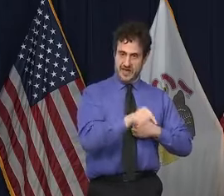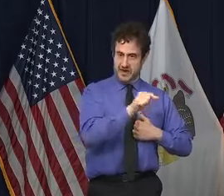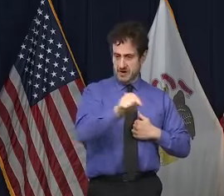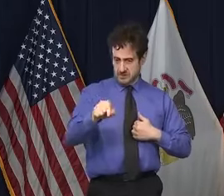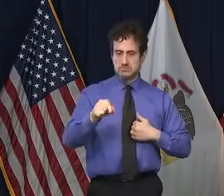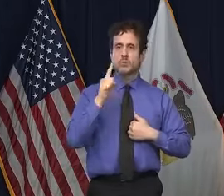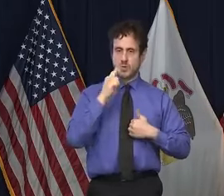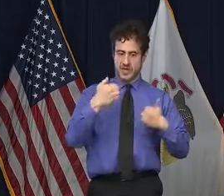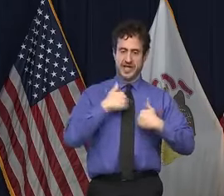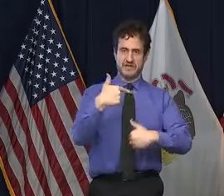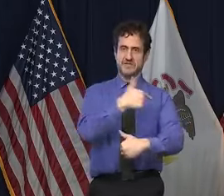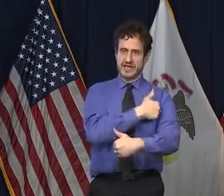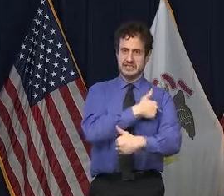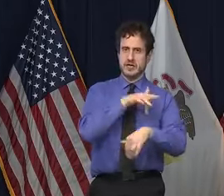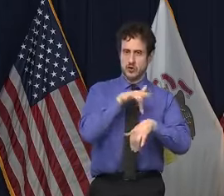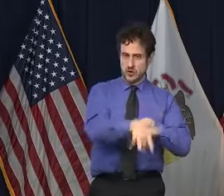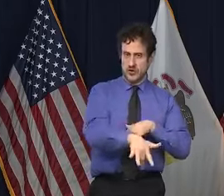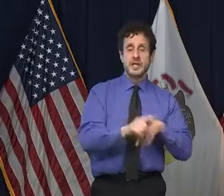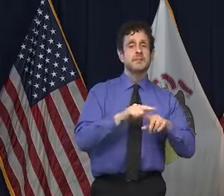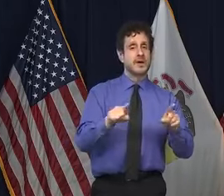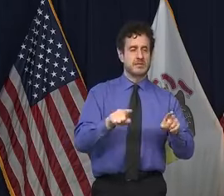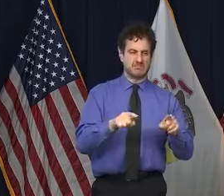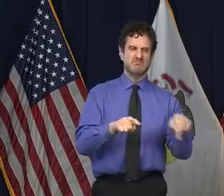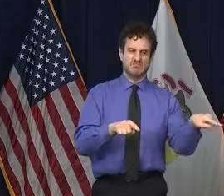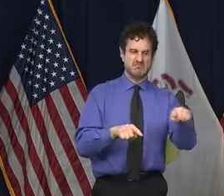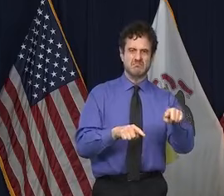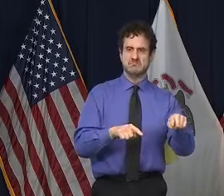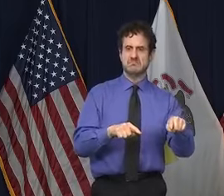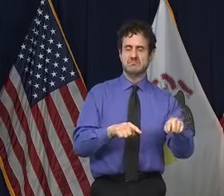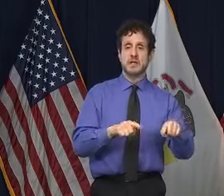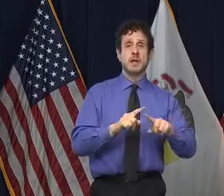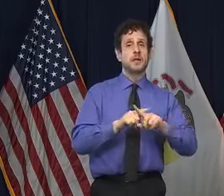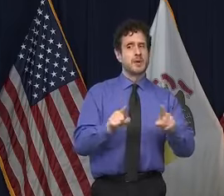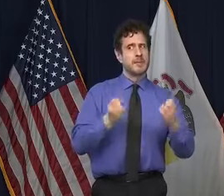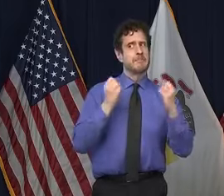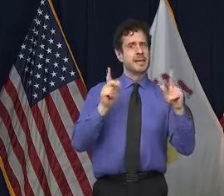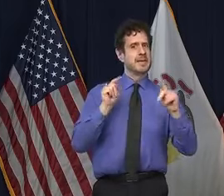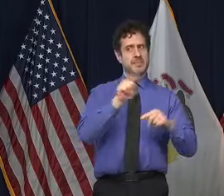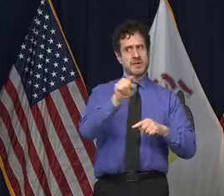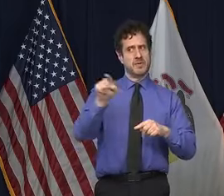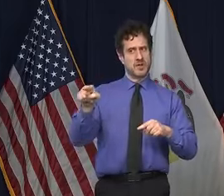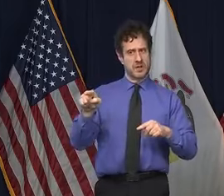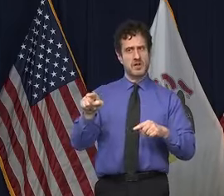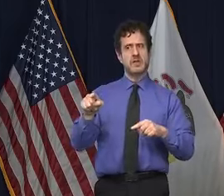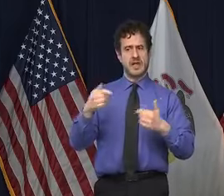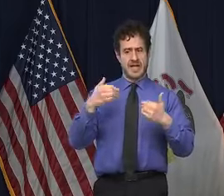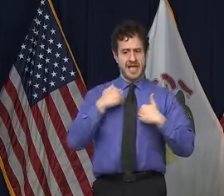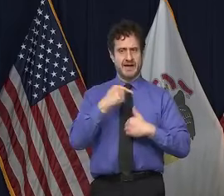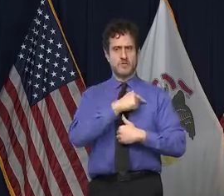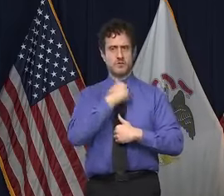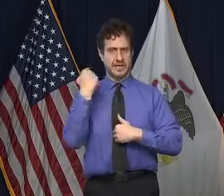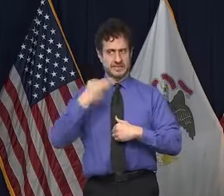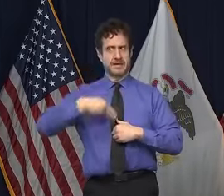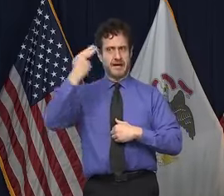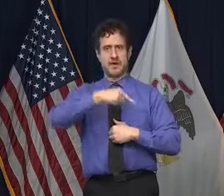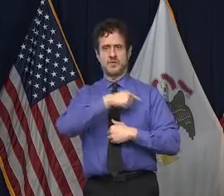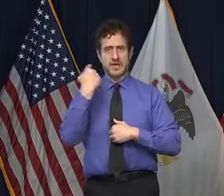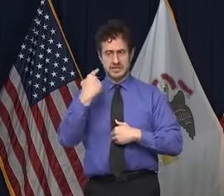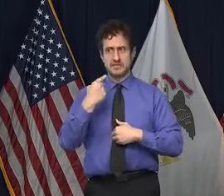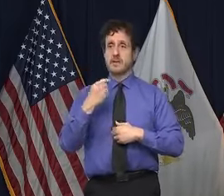staff, and others, but there are a lot of people who are very vulnerable, as you know, who have